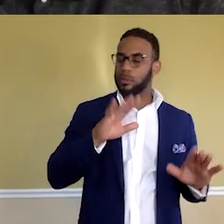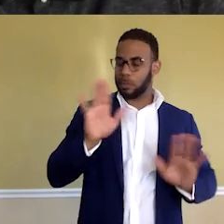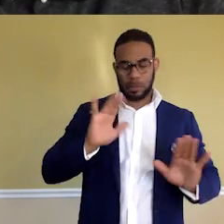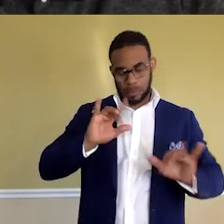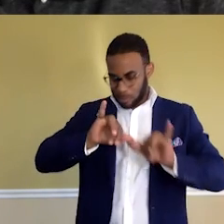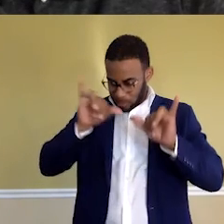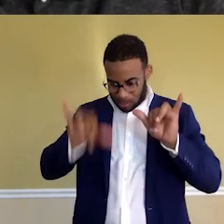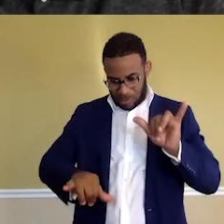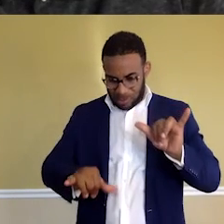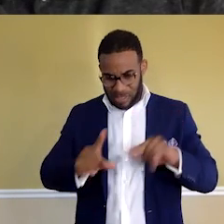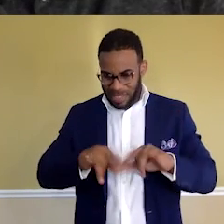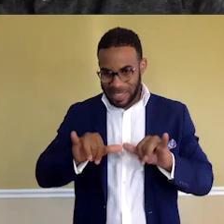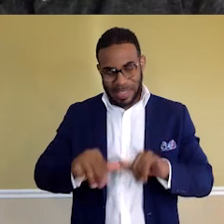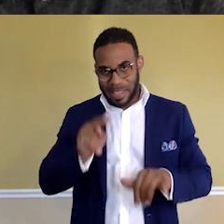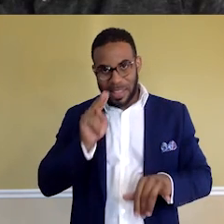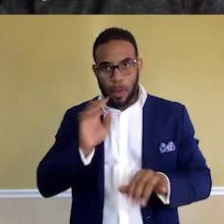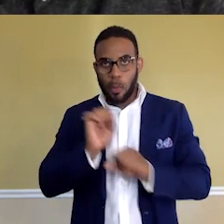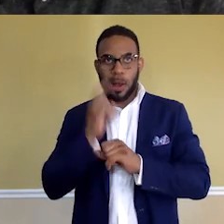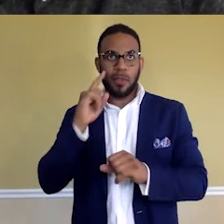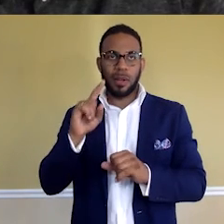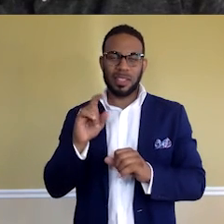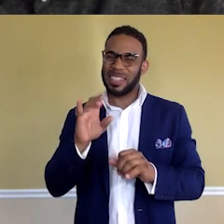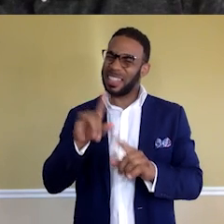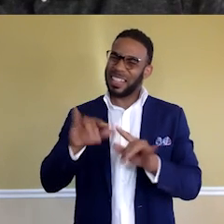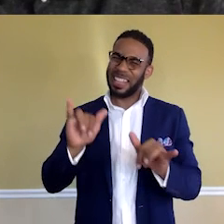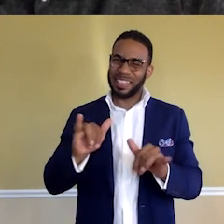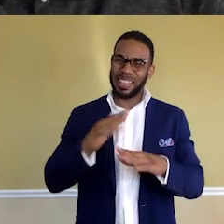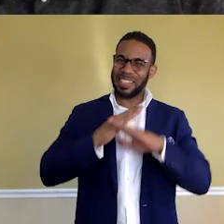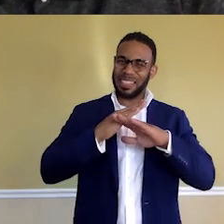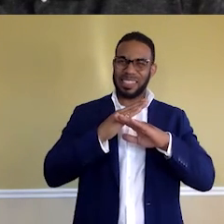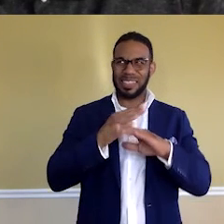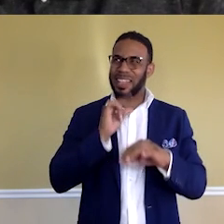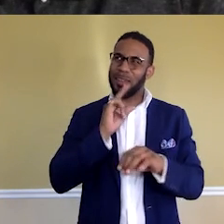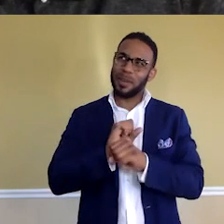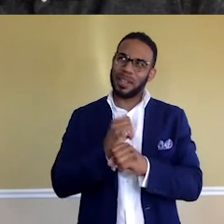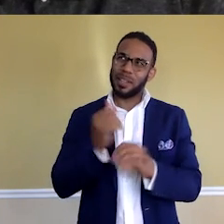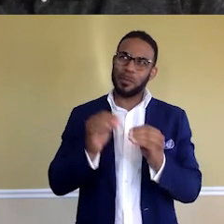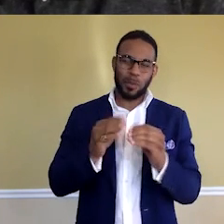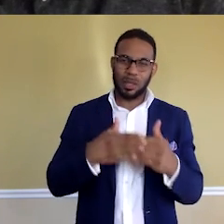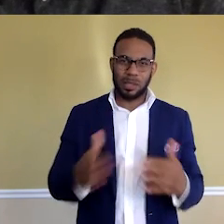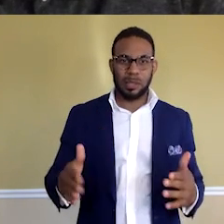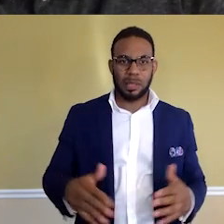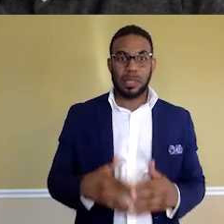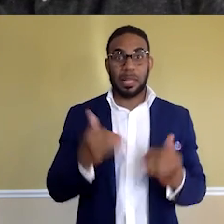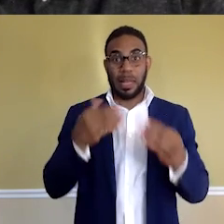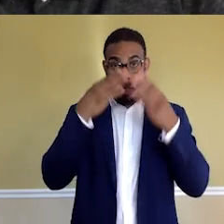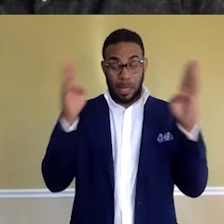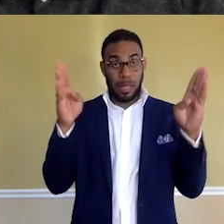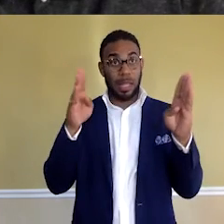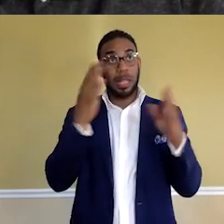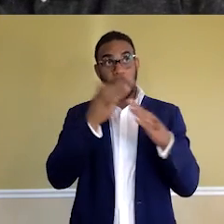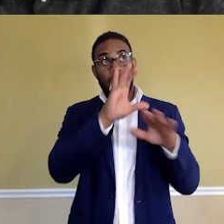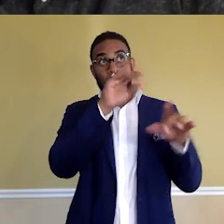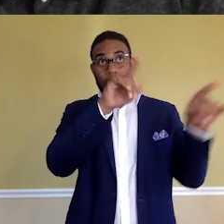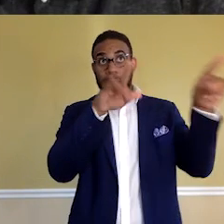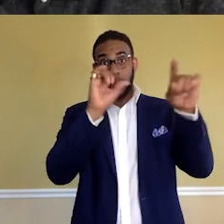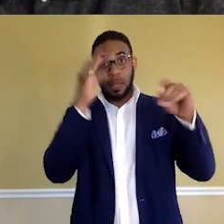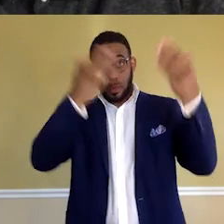but you can't stay in Nigeria and work for us. Things like that is not really helping the ecosystem. Now, there are some companies that, there are a of reasons why